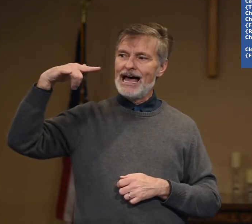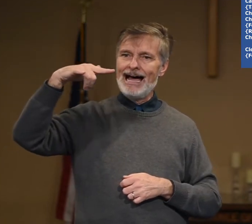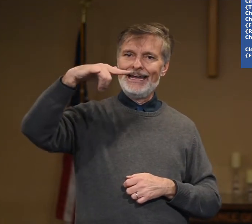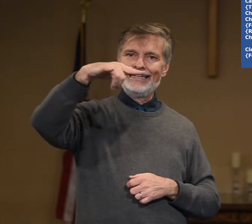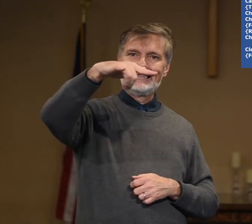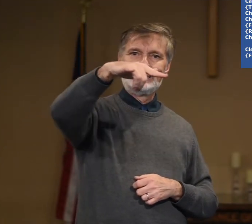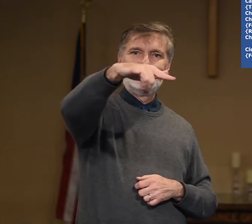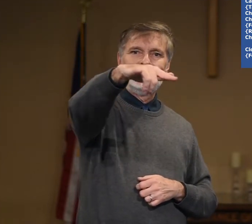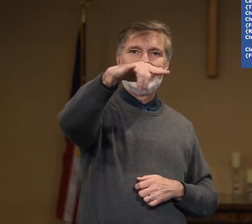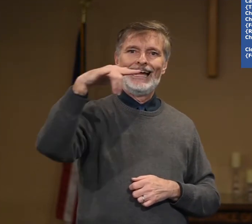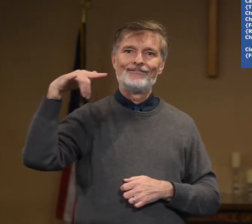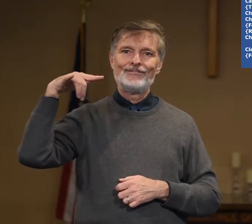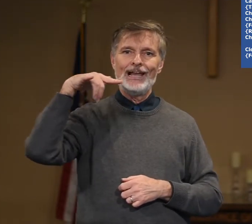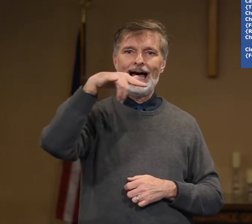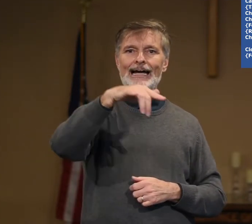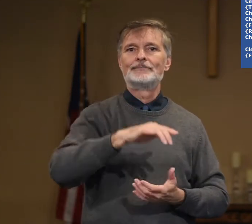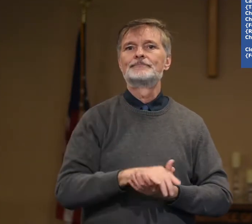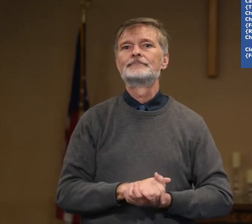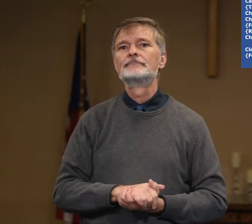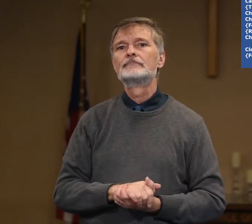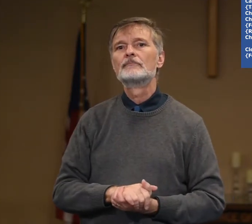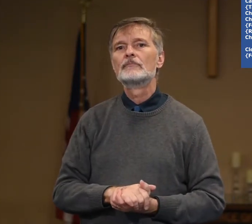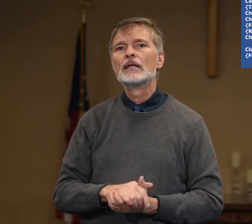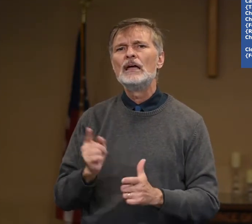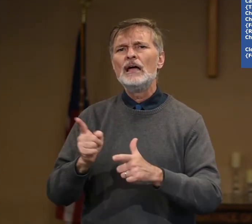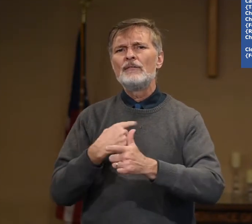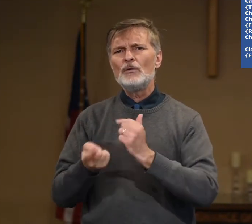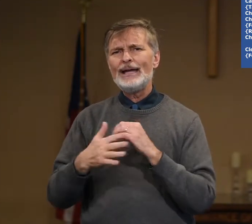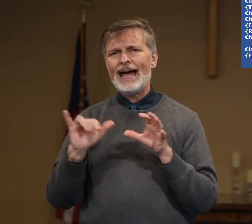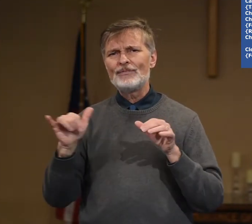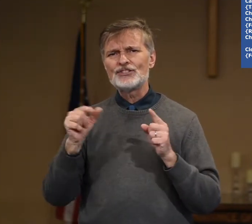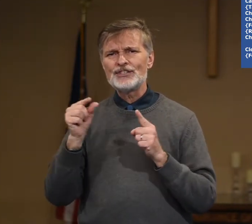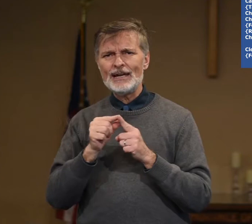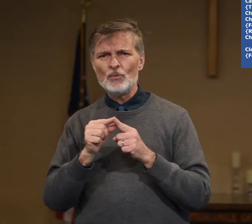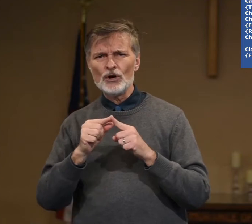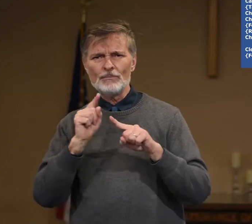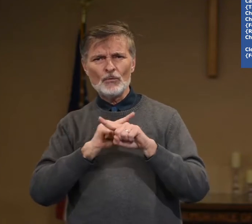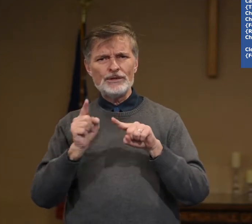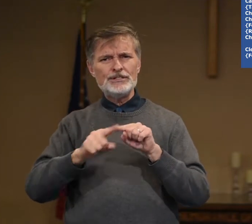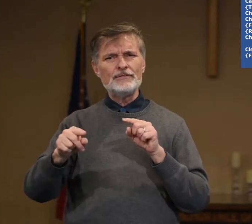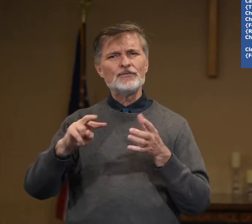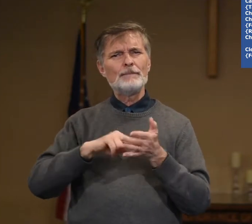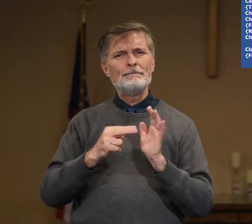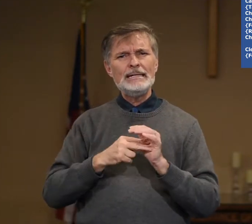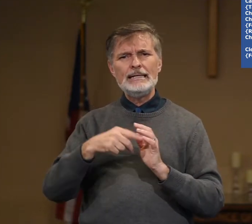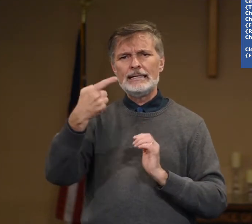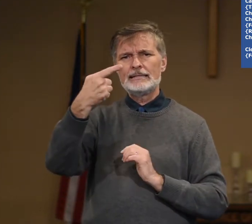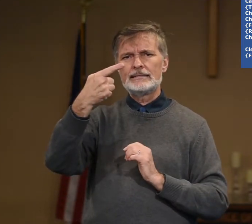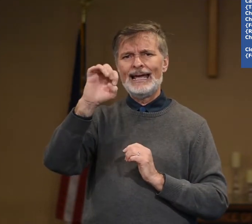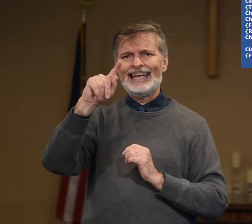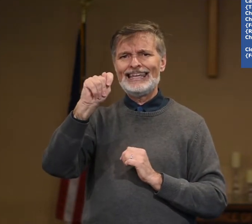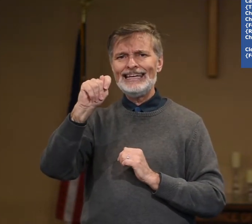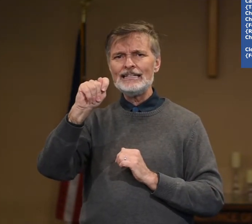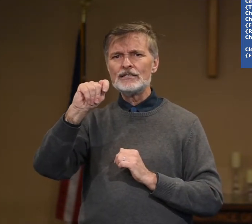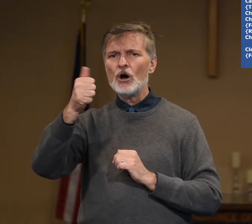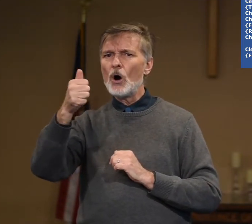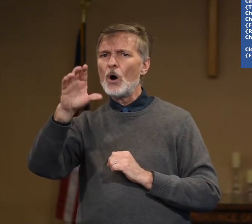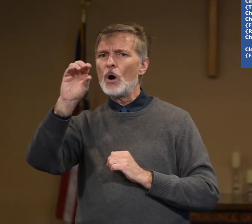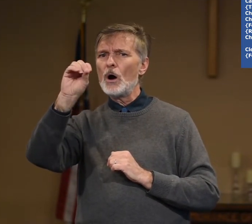Fly. Fly. Then we have the same word, but with different meanings. Get or